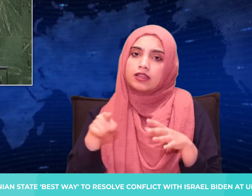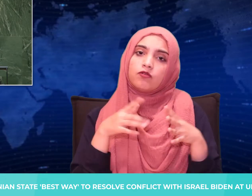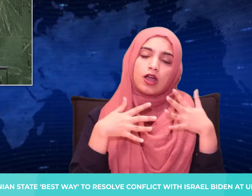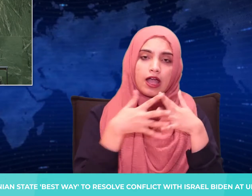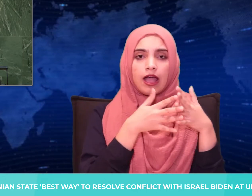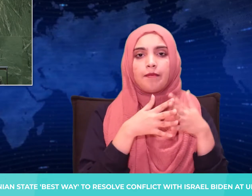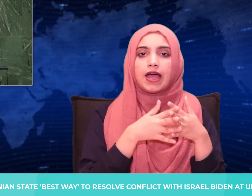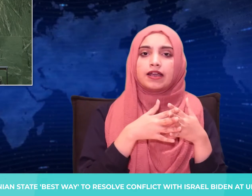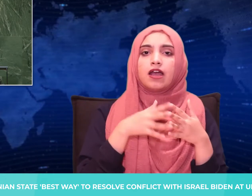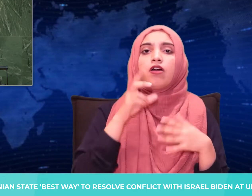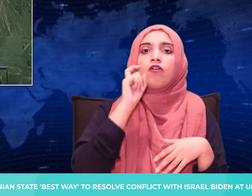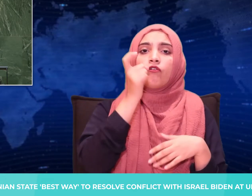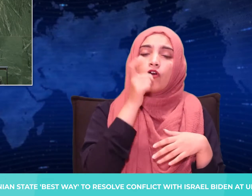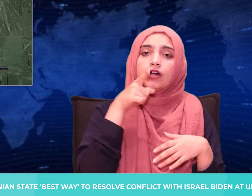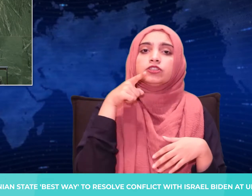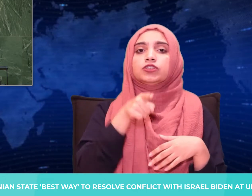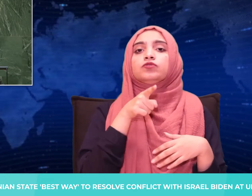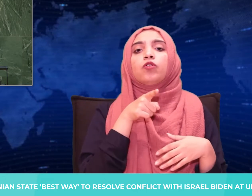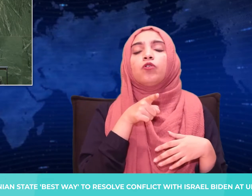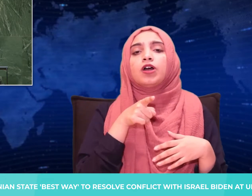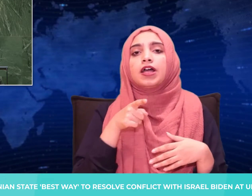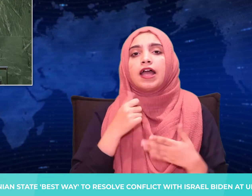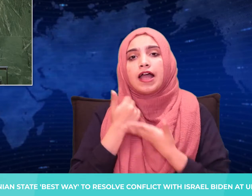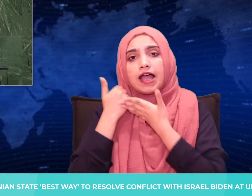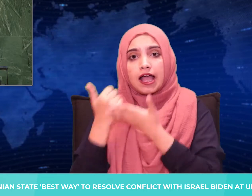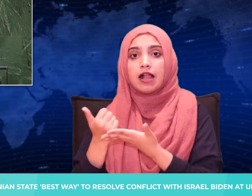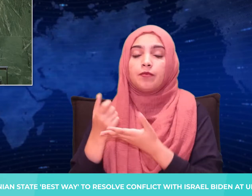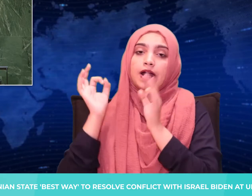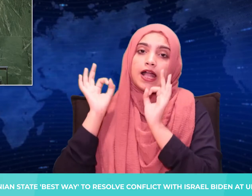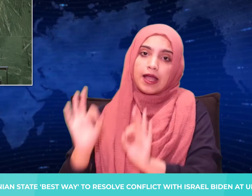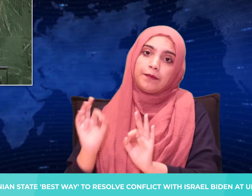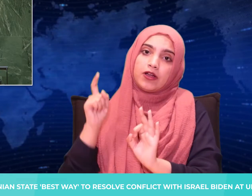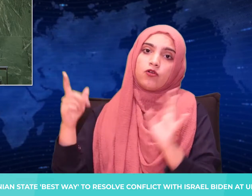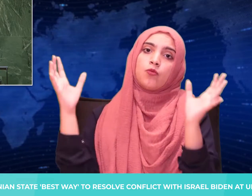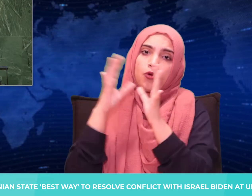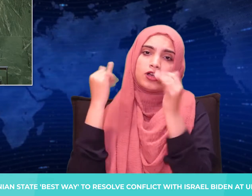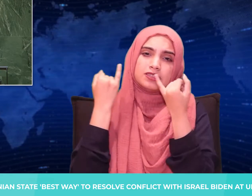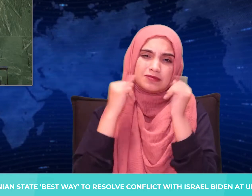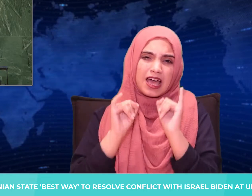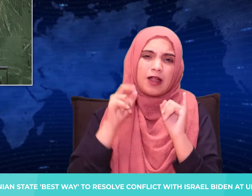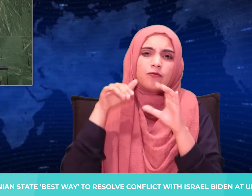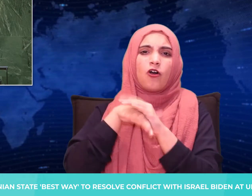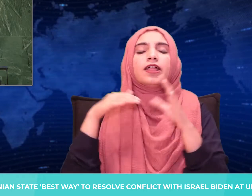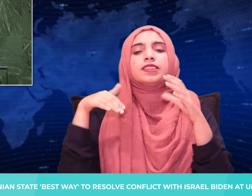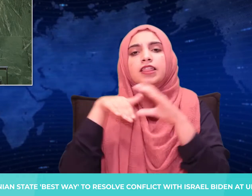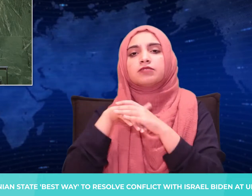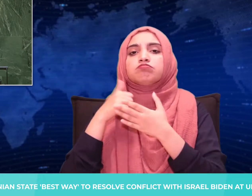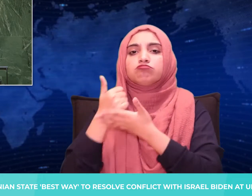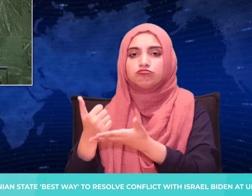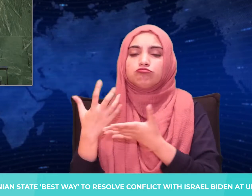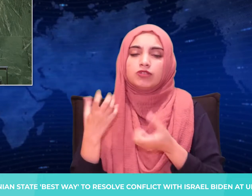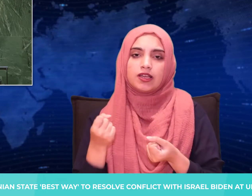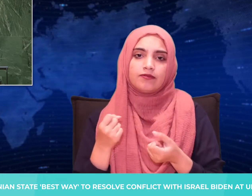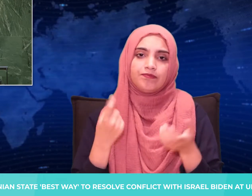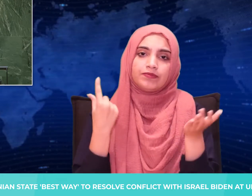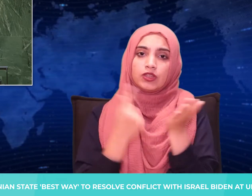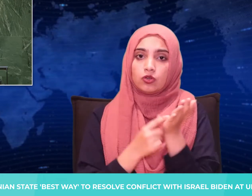military and new commitments to cope with climate change. The United States would help resolve